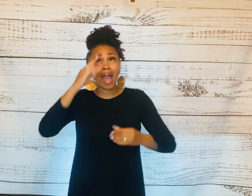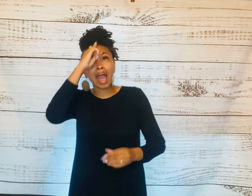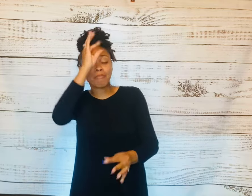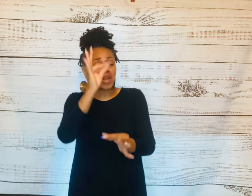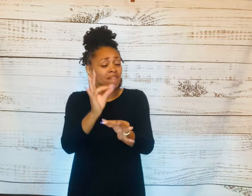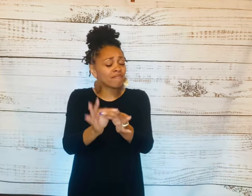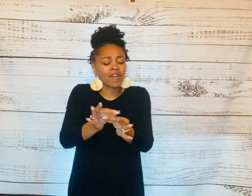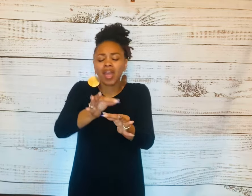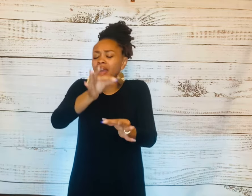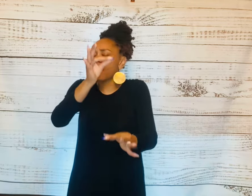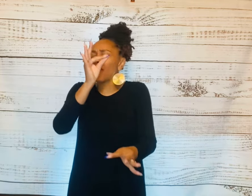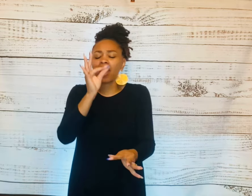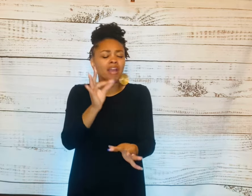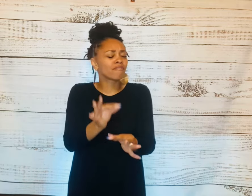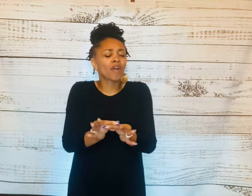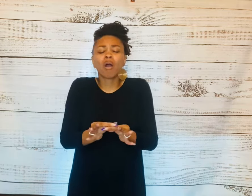have been faithful